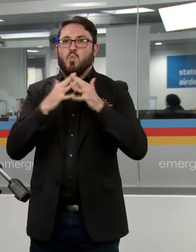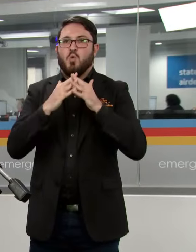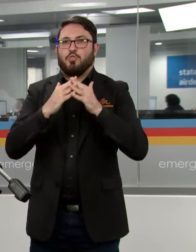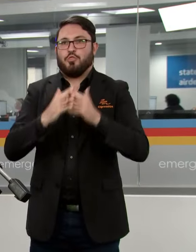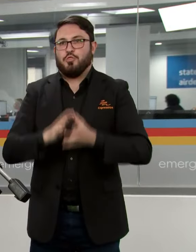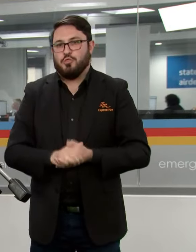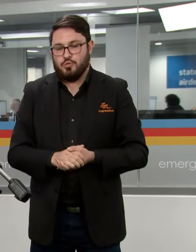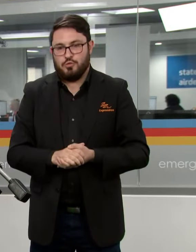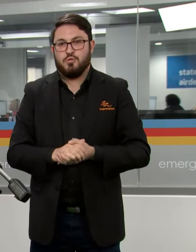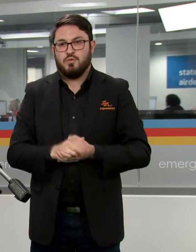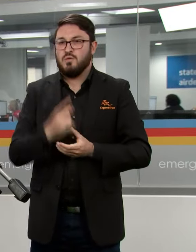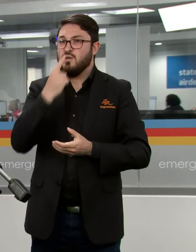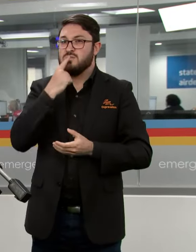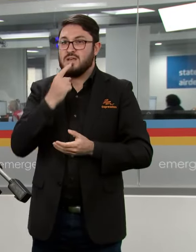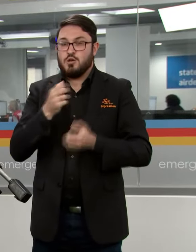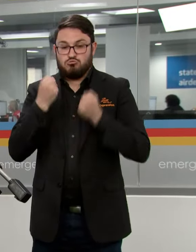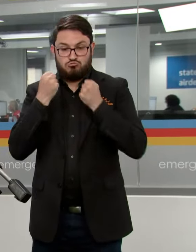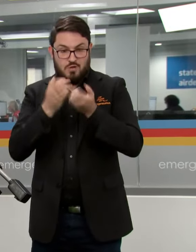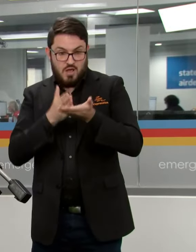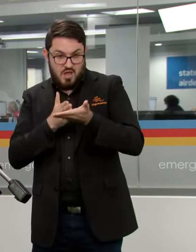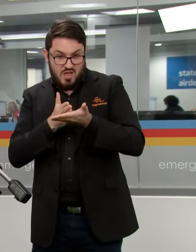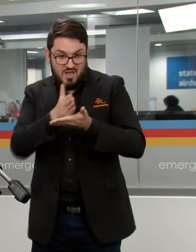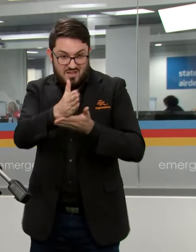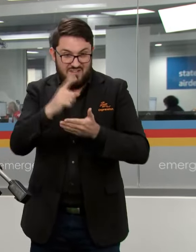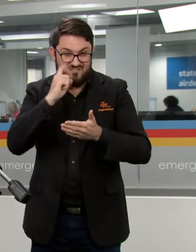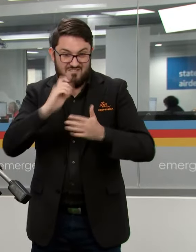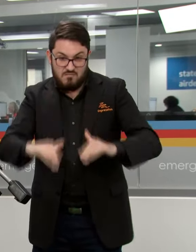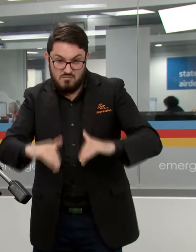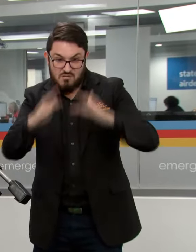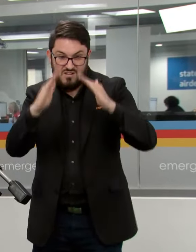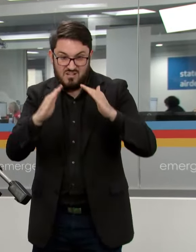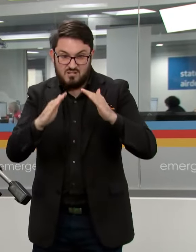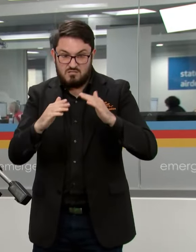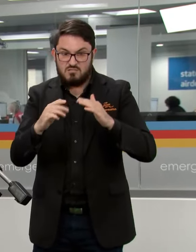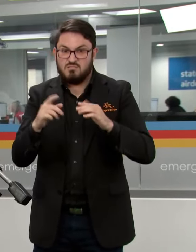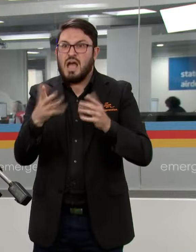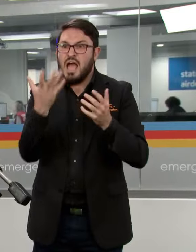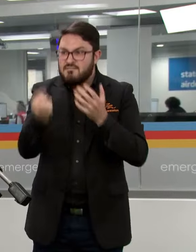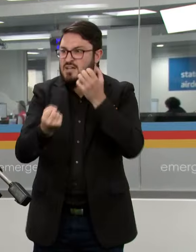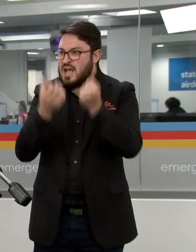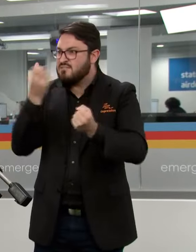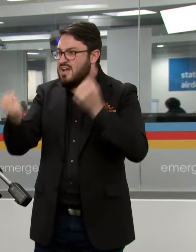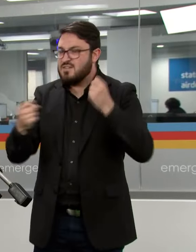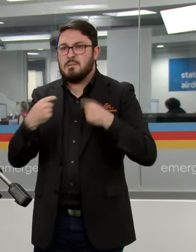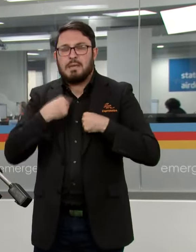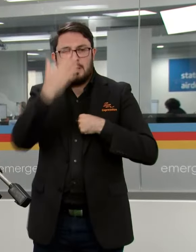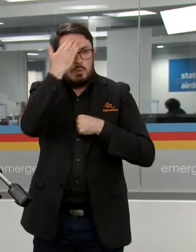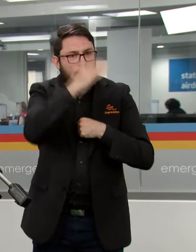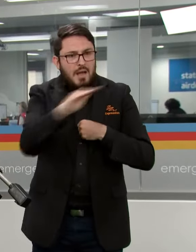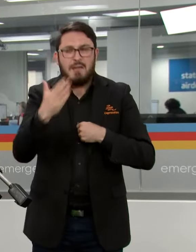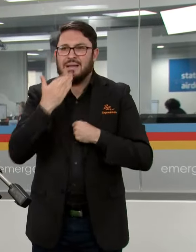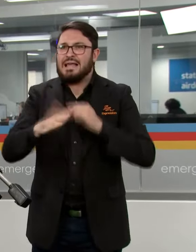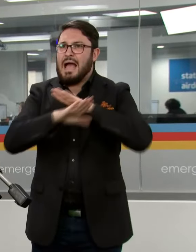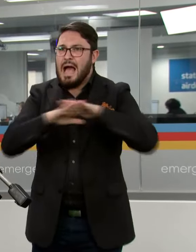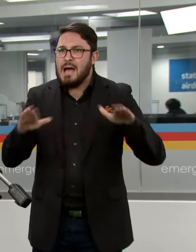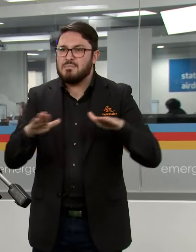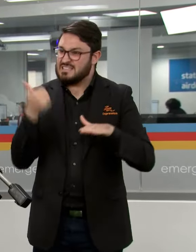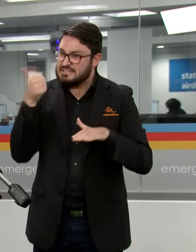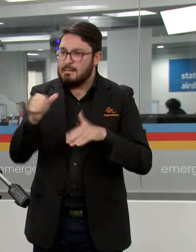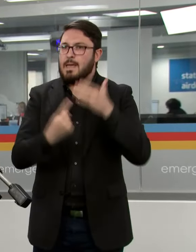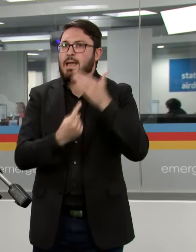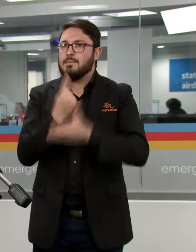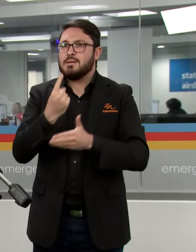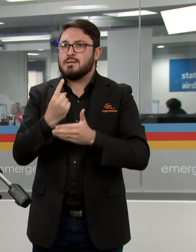As I said driving through flood water seems to continue even though we constantly urge community not to do so. Police and emergency